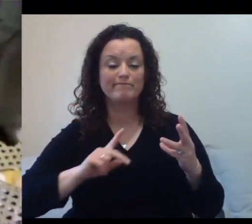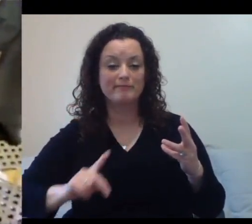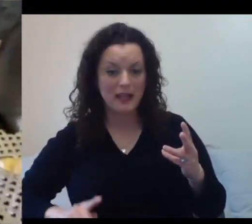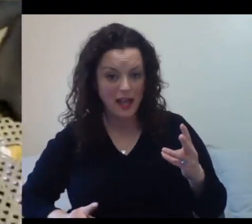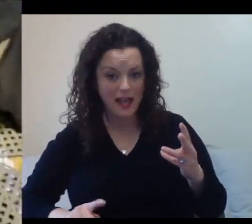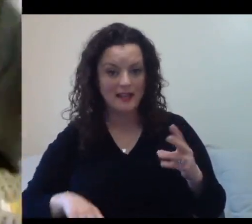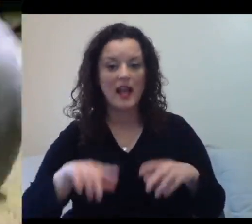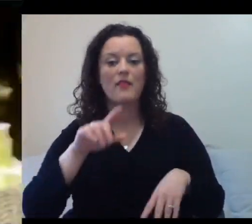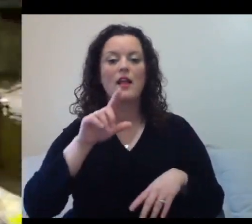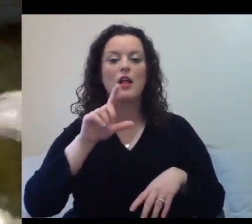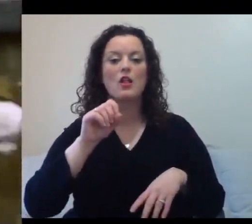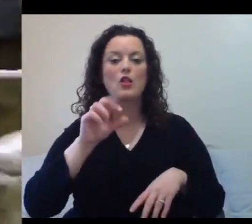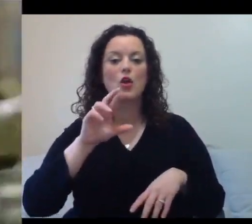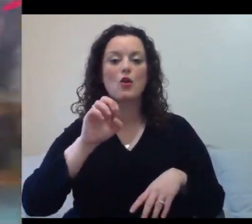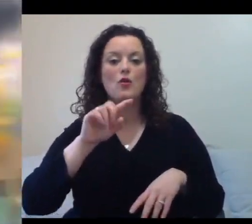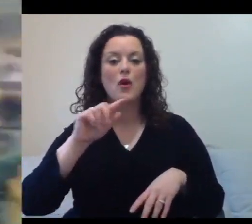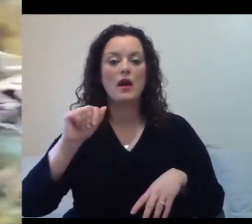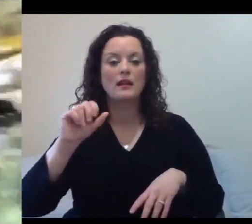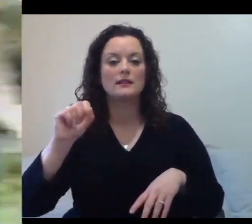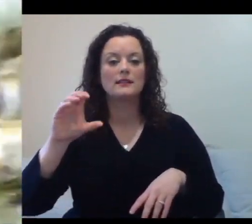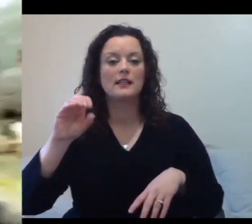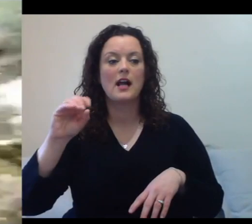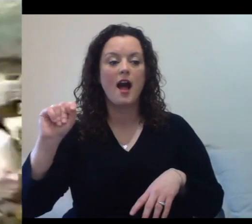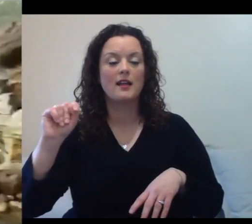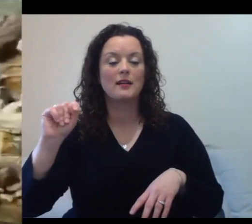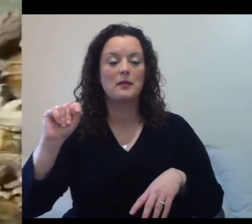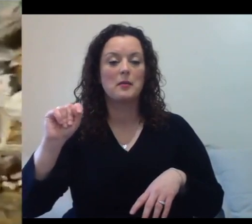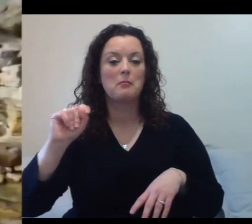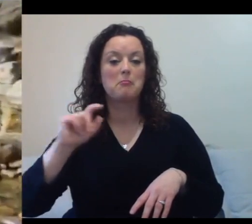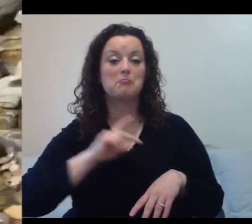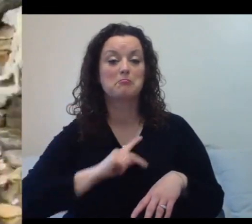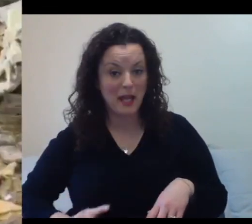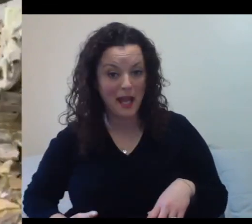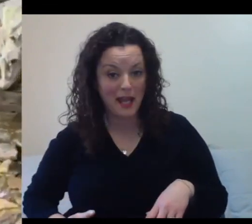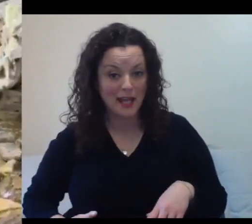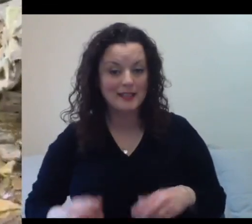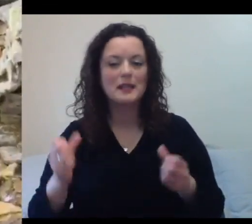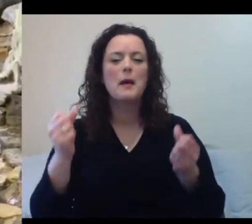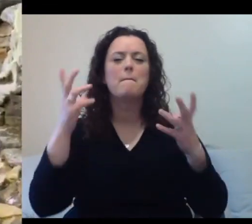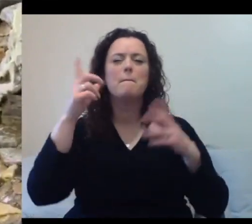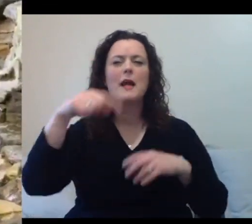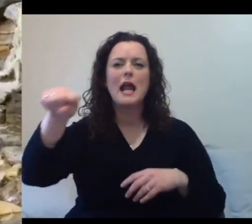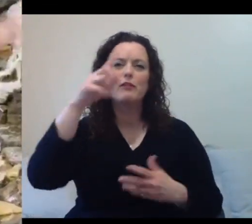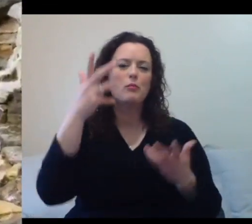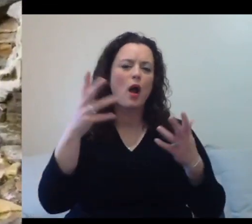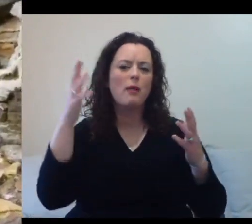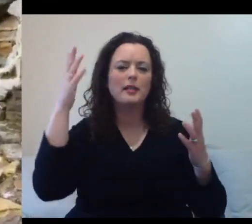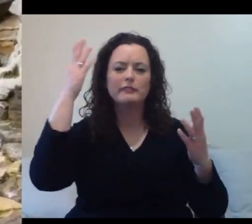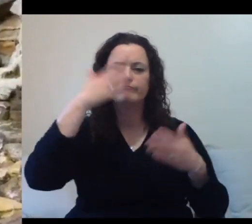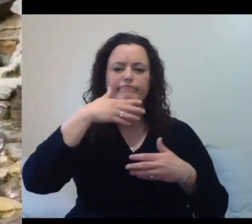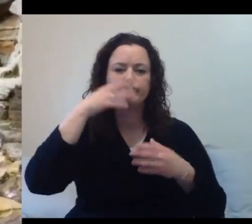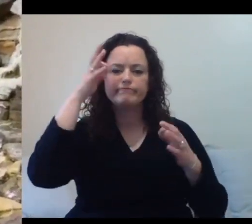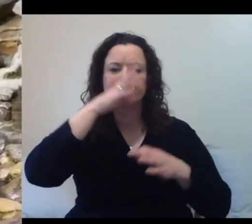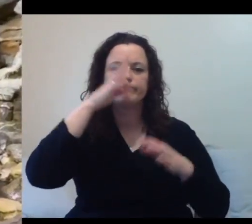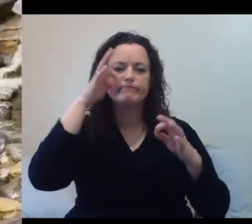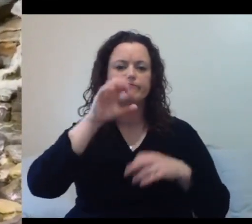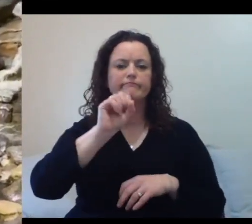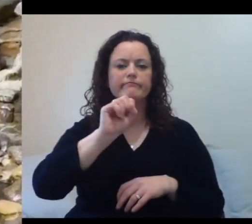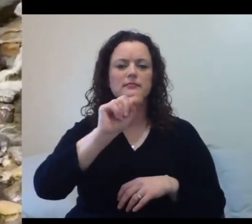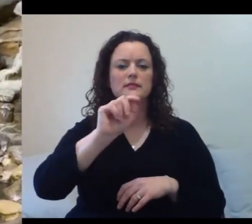Stacy King is. I would give you a virtual high-five if you know who Stacy King is. That is the black banded king penguin standing right